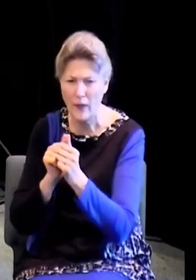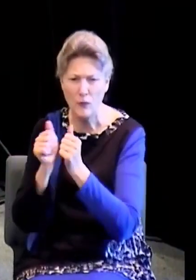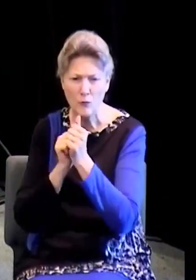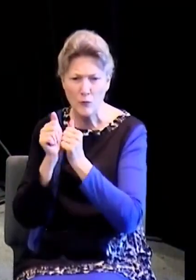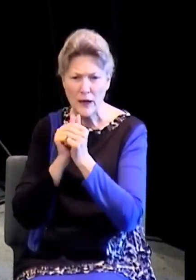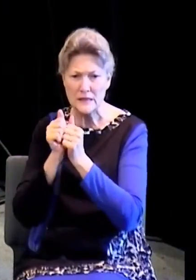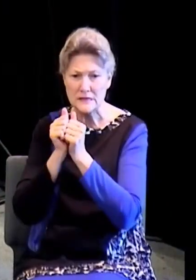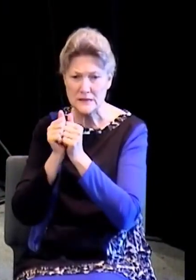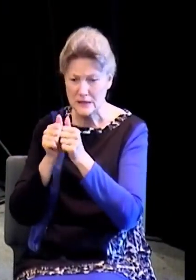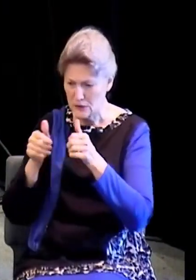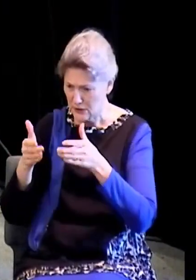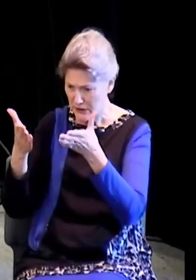Why do we do it?